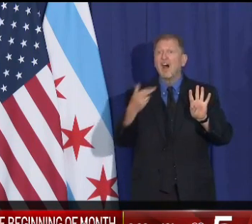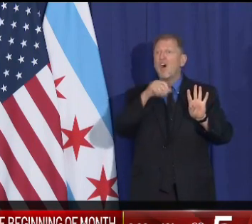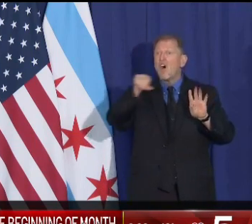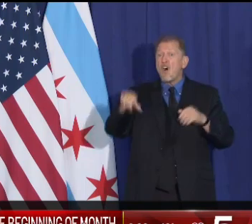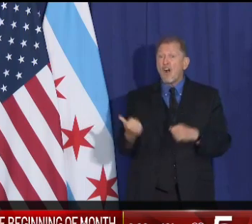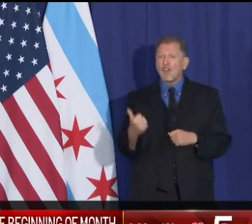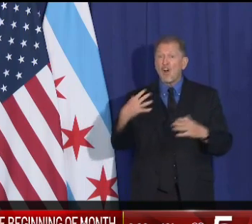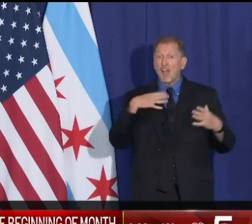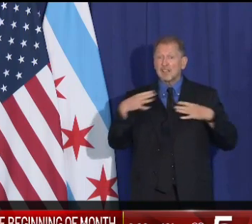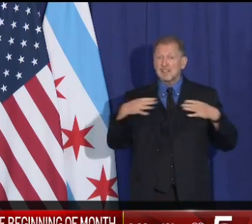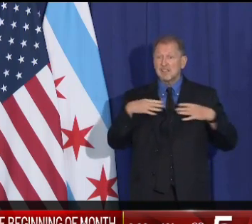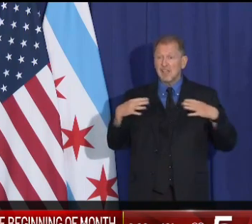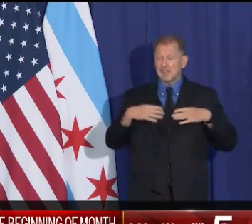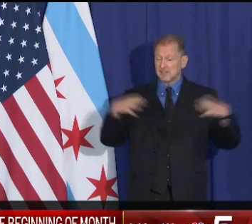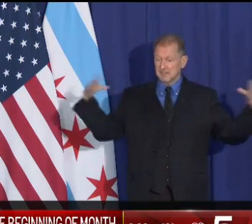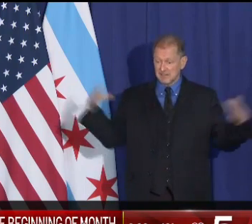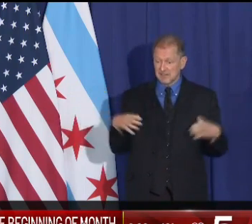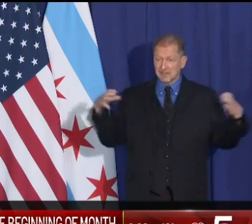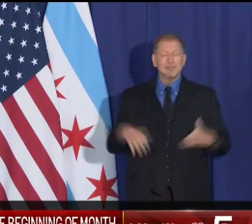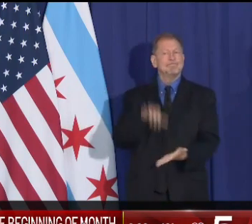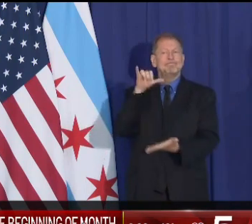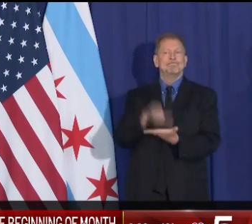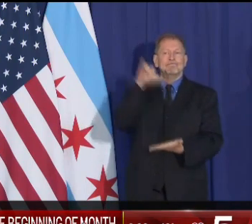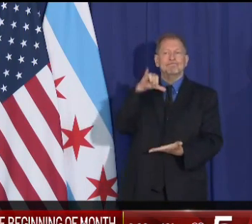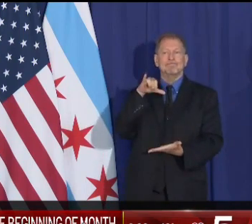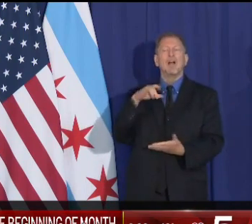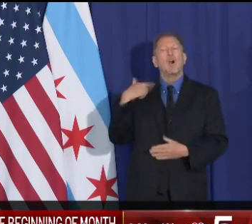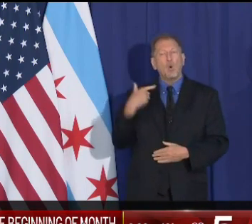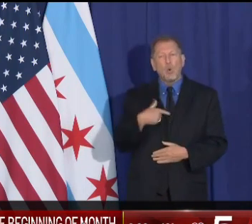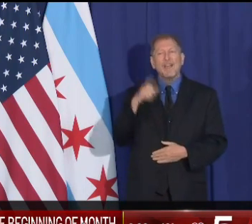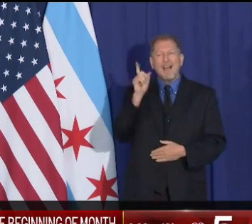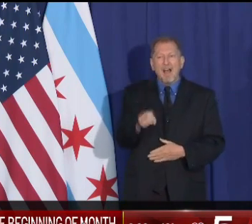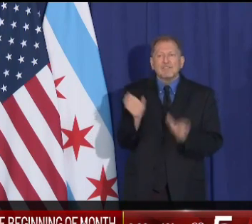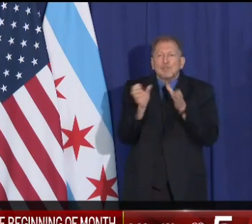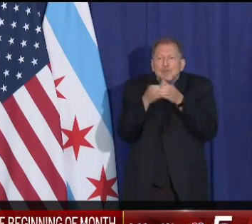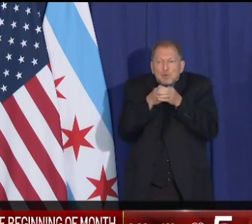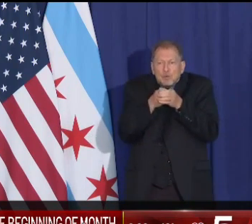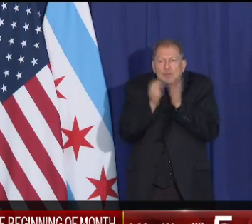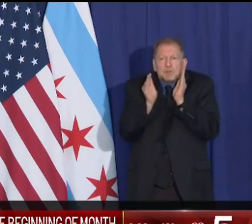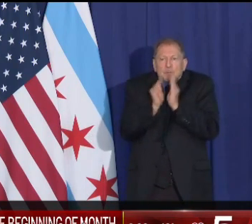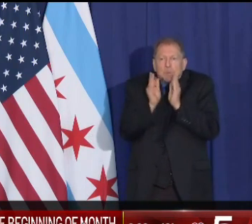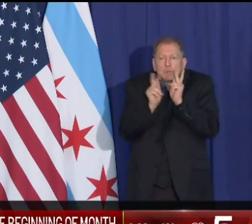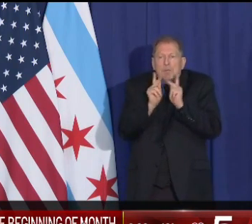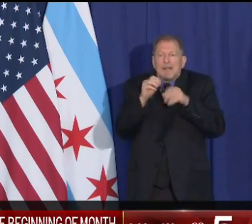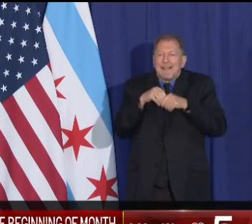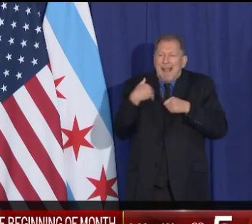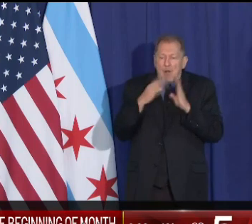diligent to keep down the number of people that we are allowing into our homes.